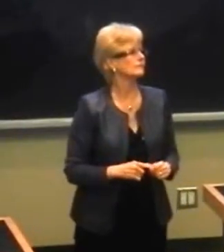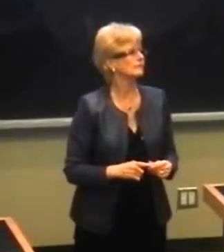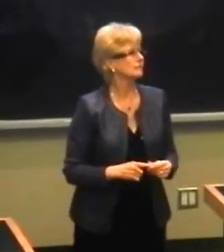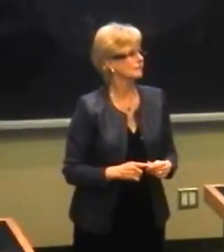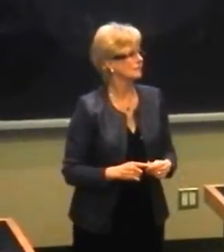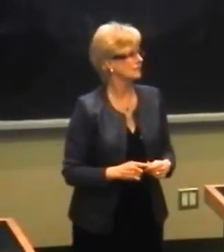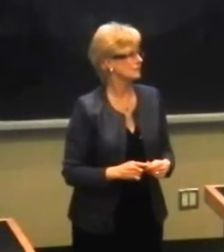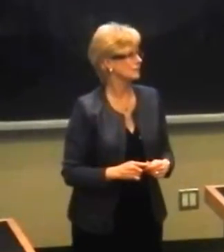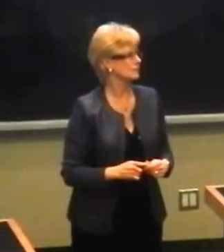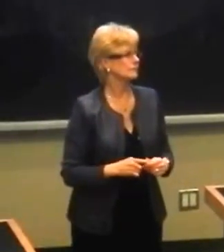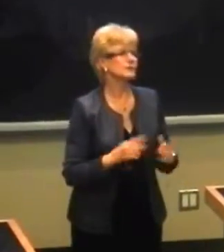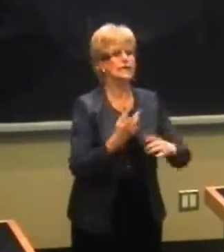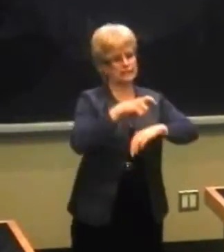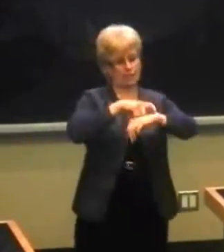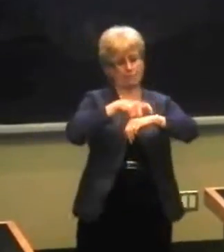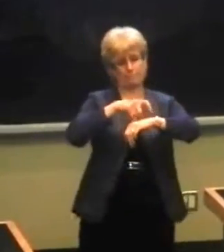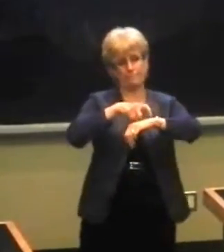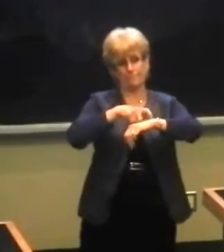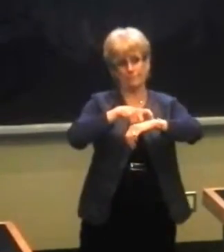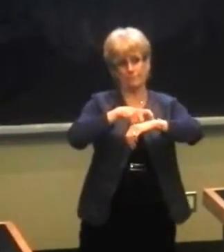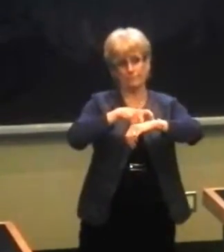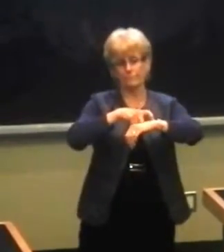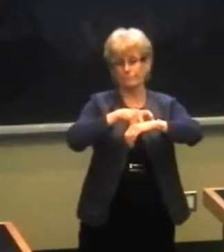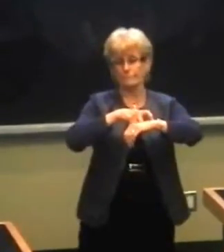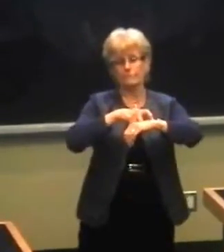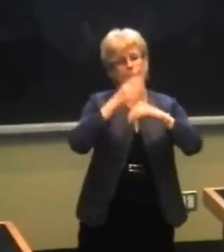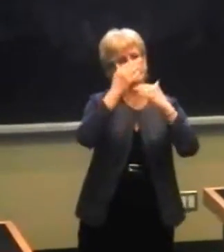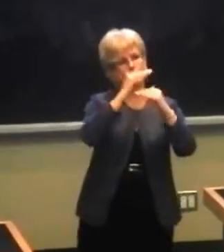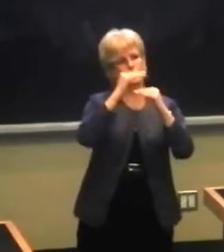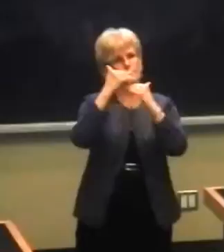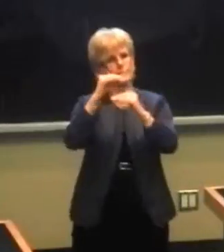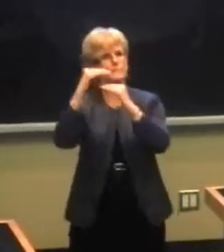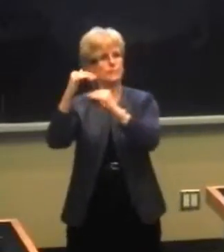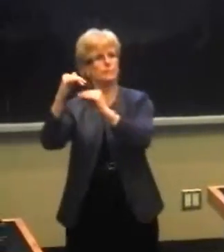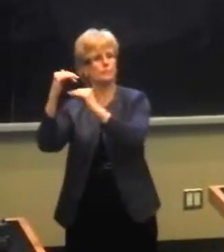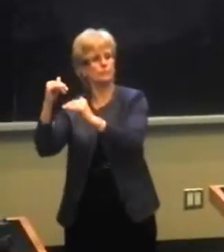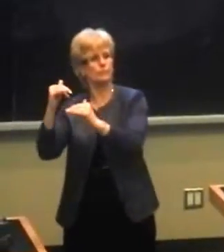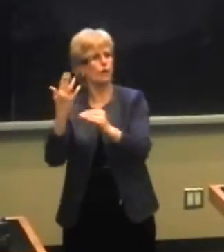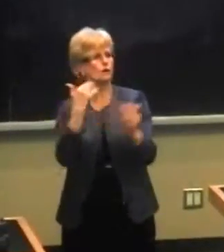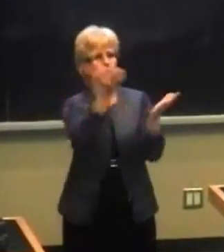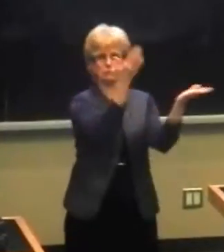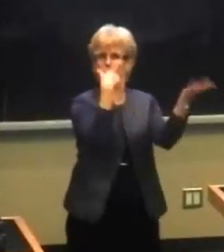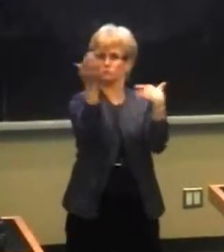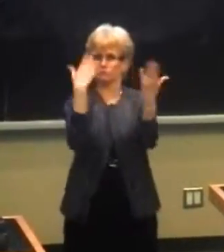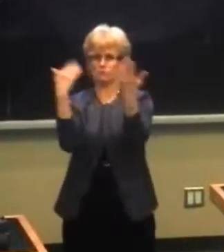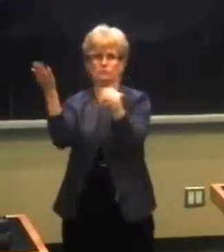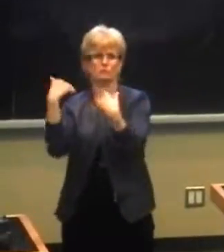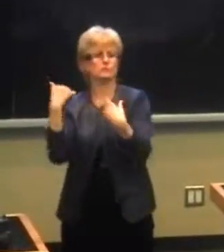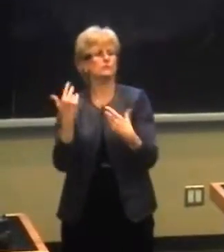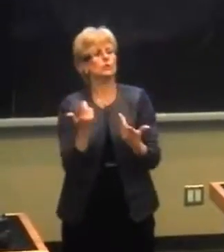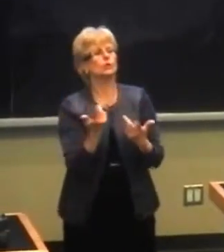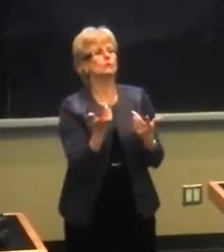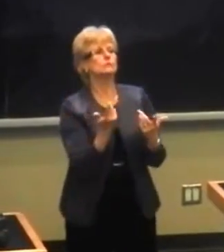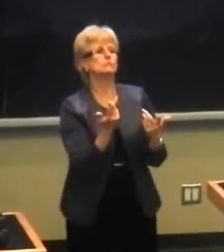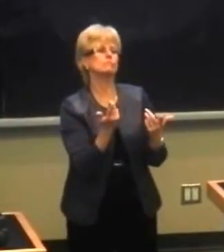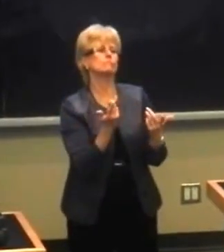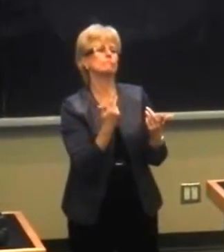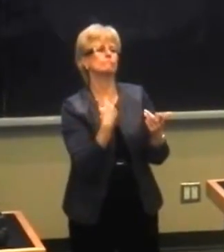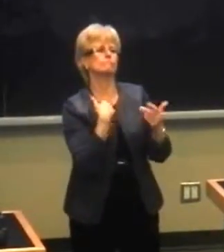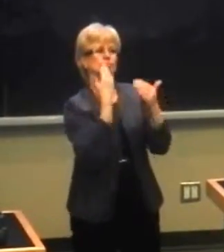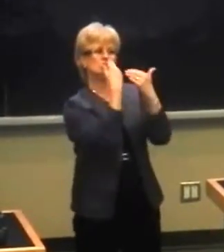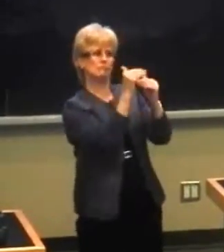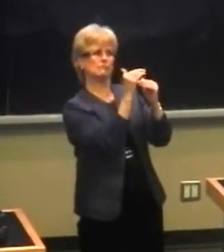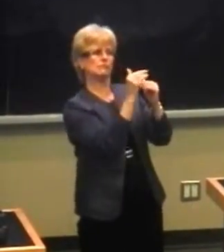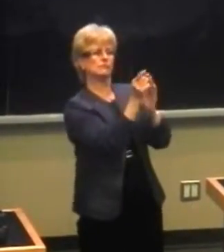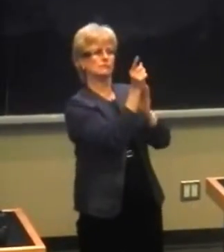Next, just respecting time. We will be, by necessity, so that we can hear from as many people as possible, we will be asking you to make